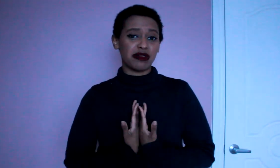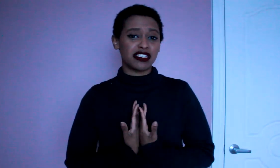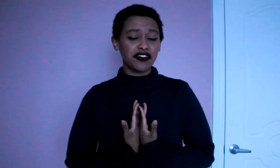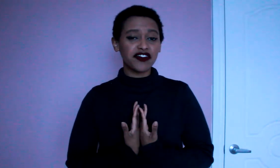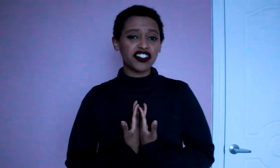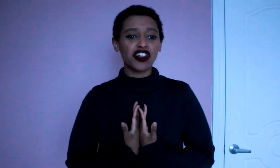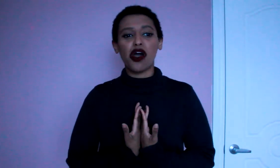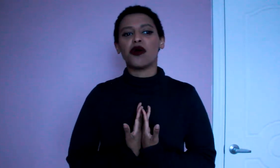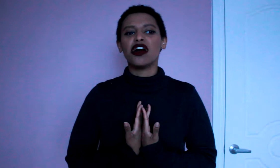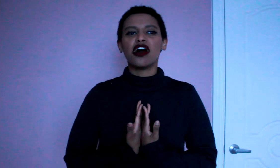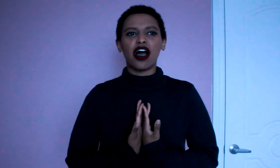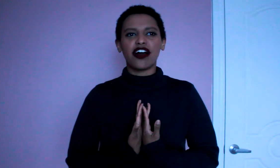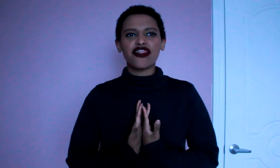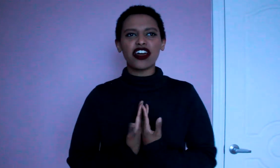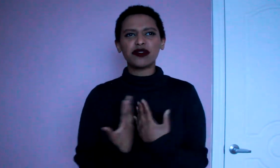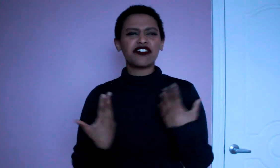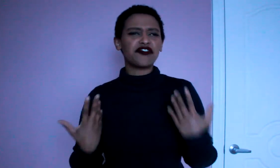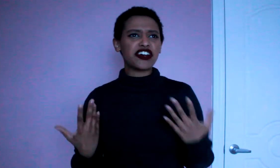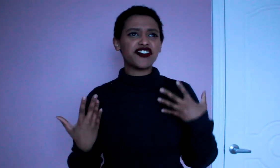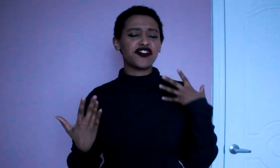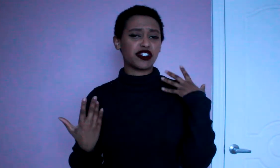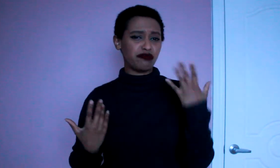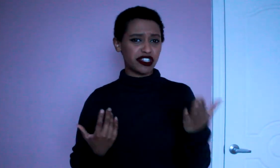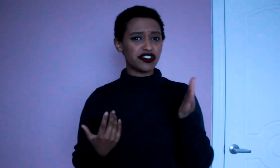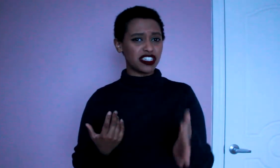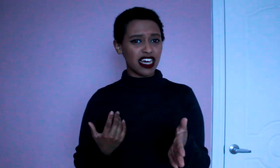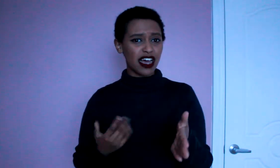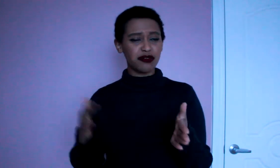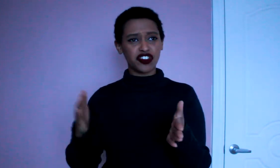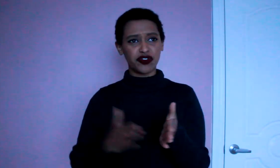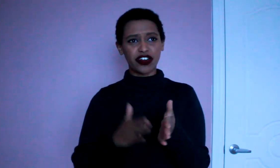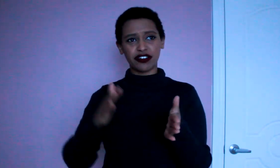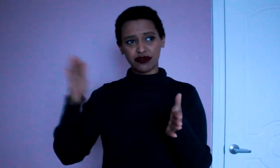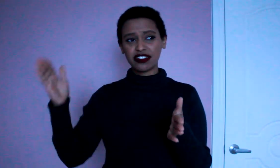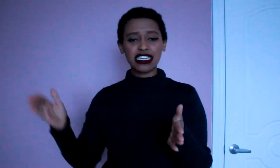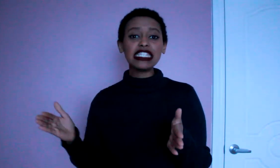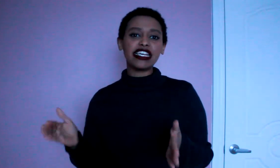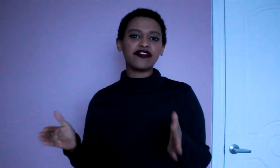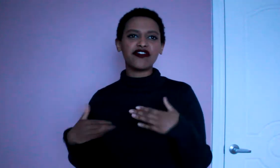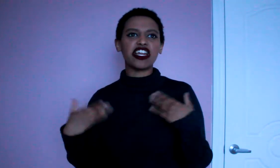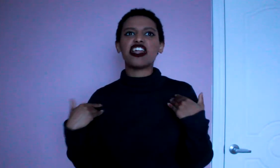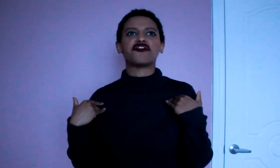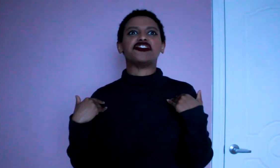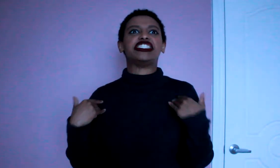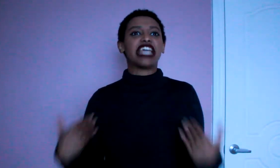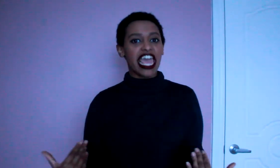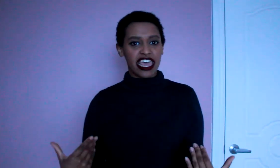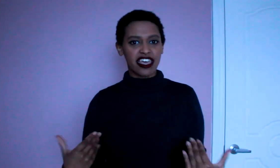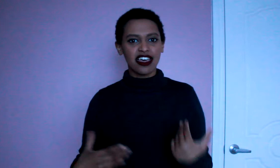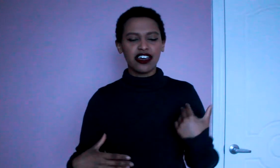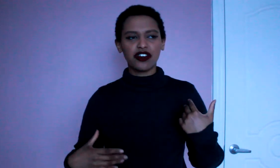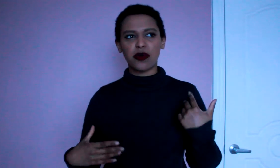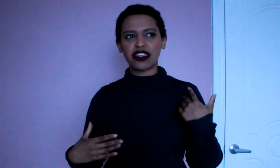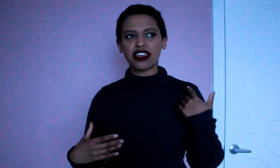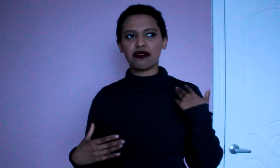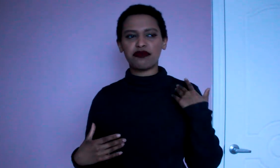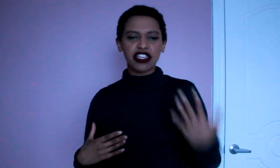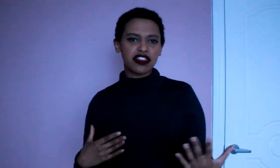myself of the show I thought it was unfair for splinter to die but the shredder to live even another day knowing that he'd beat